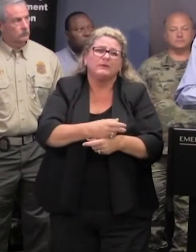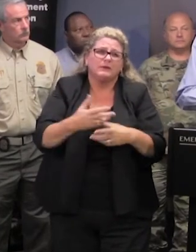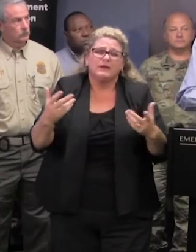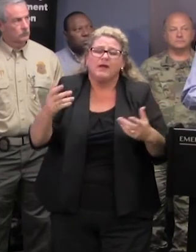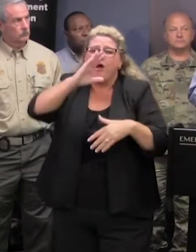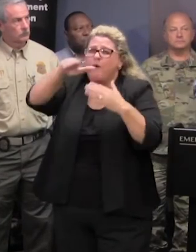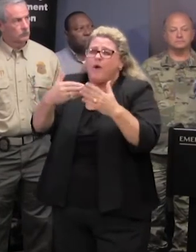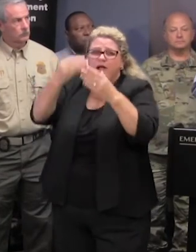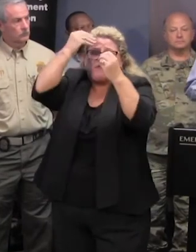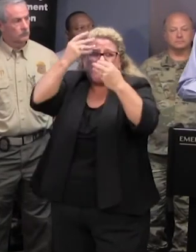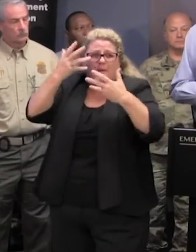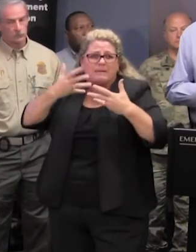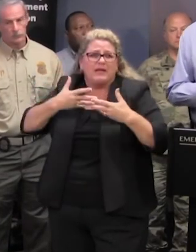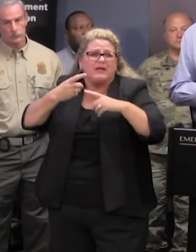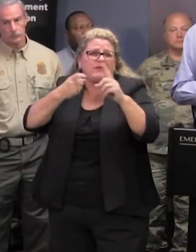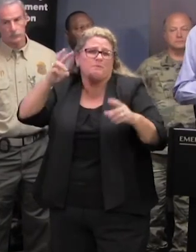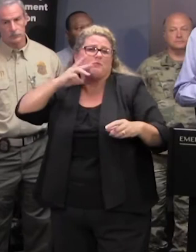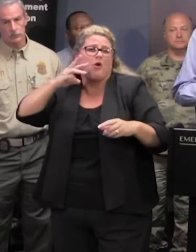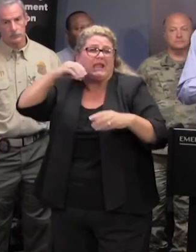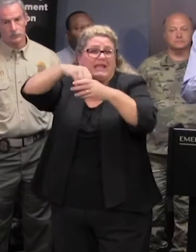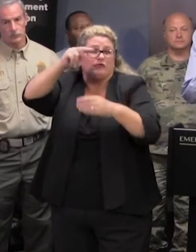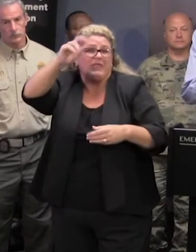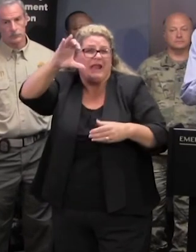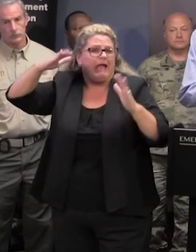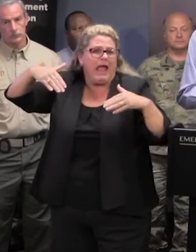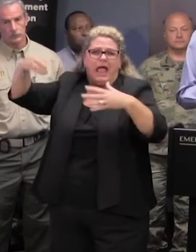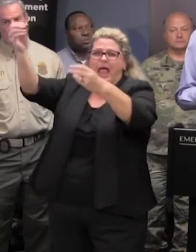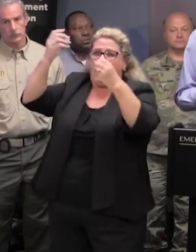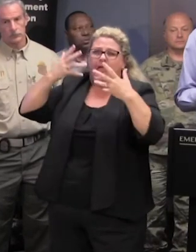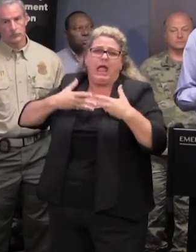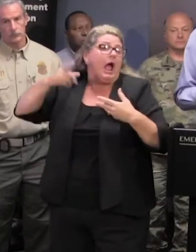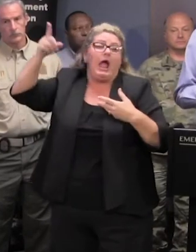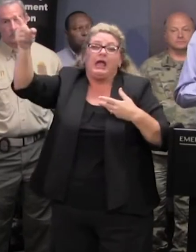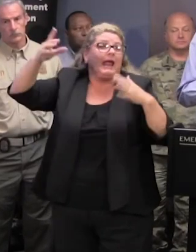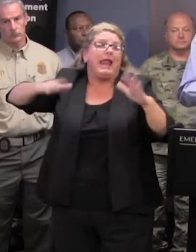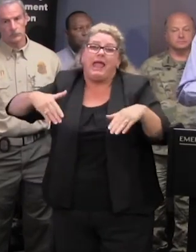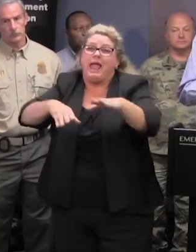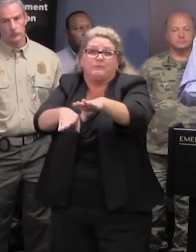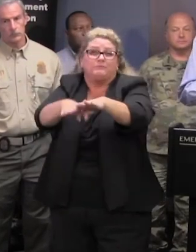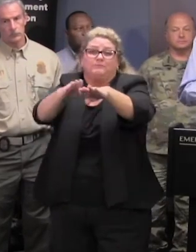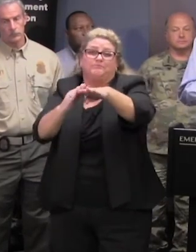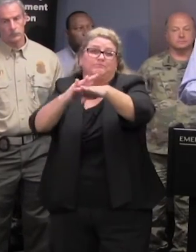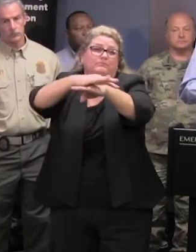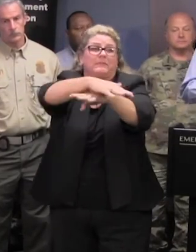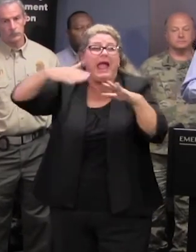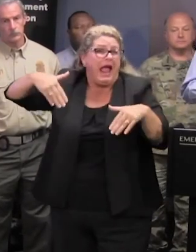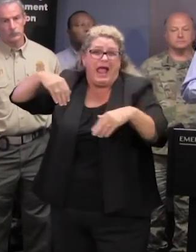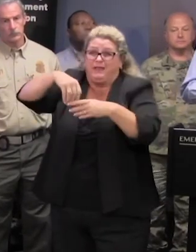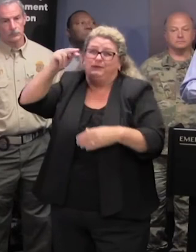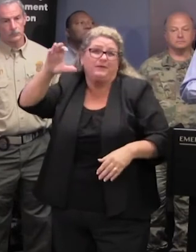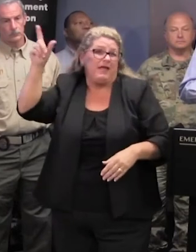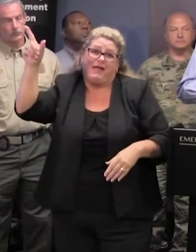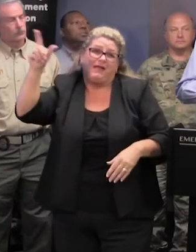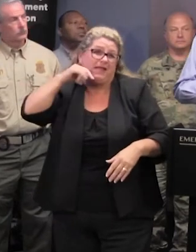the information from the water out of north carolina it really hasn't crest in north carolina yet so as we see it start to crest in north